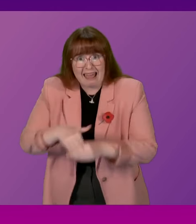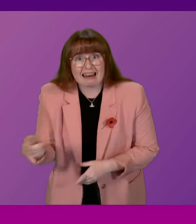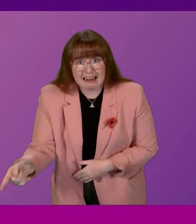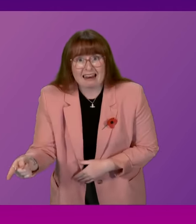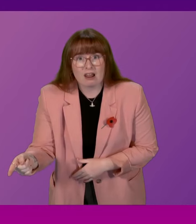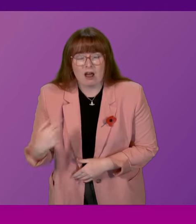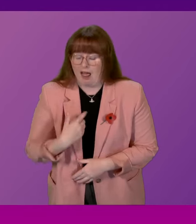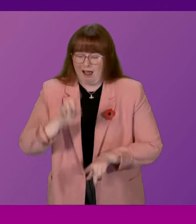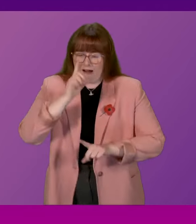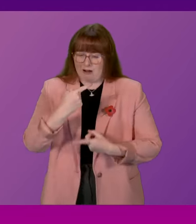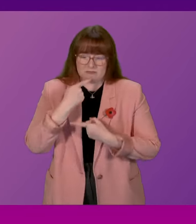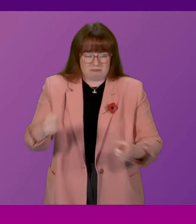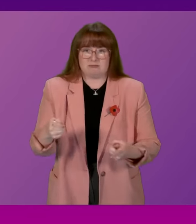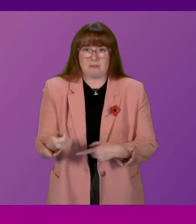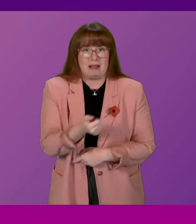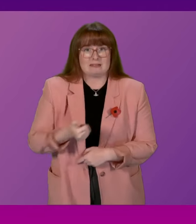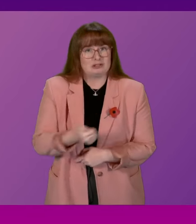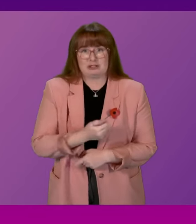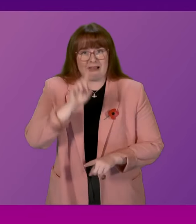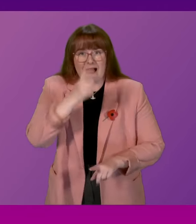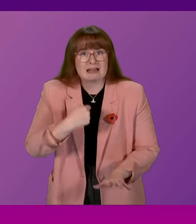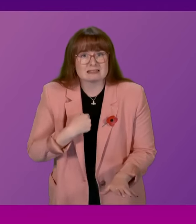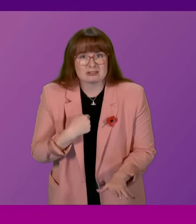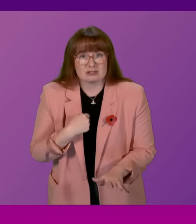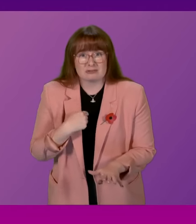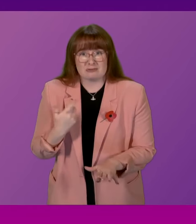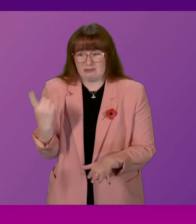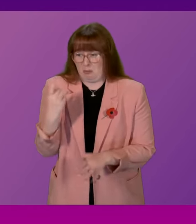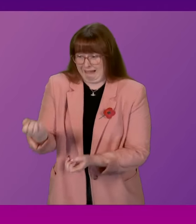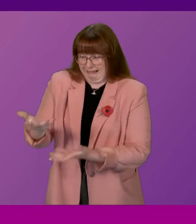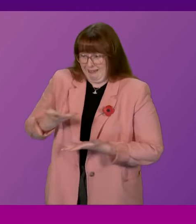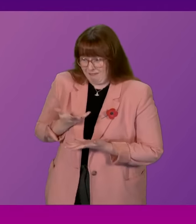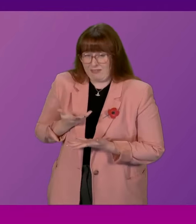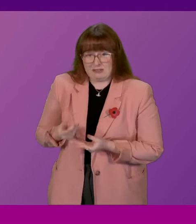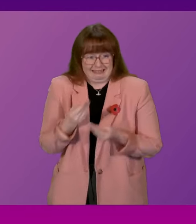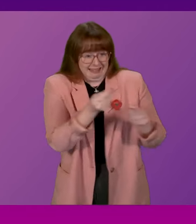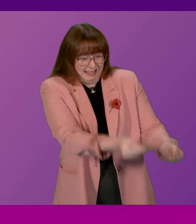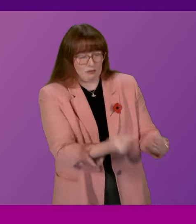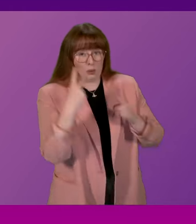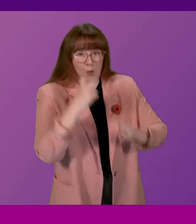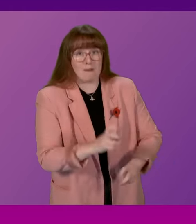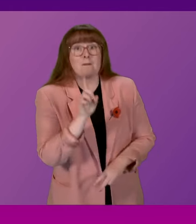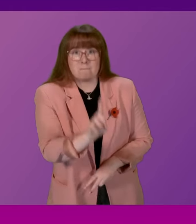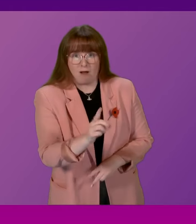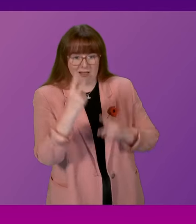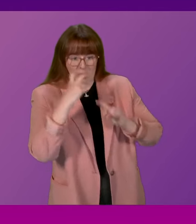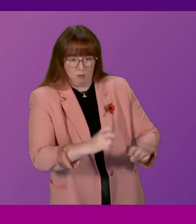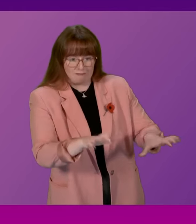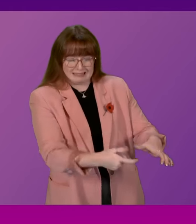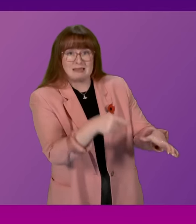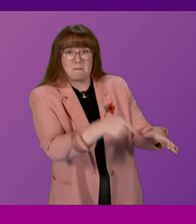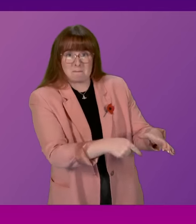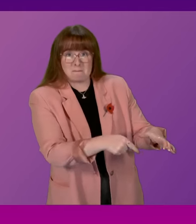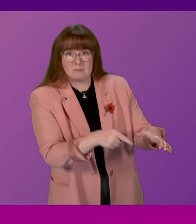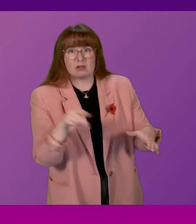the messages that Dominic Cunningham handed to the inquiry. However, we heard from that inquiry. We